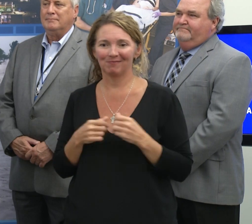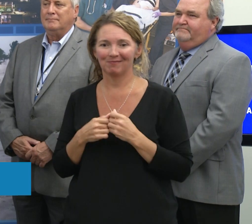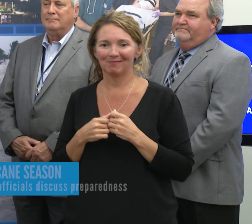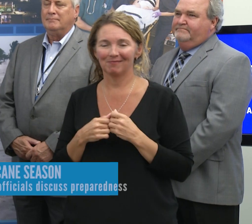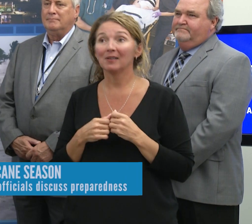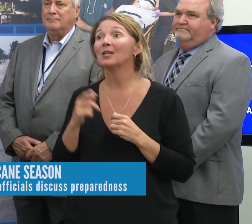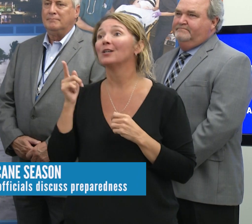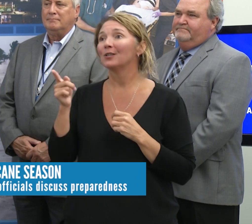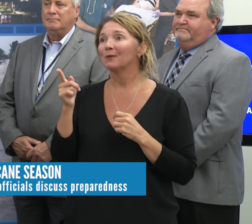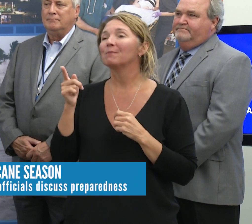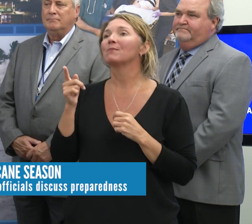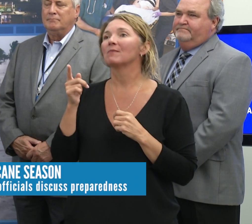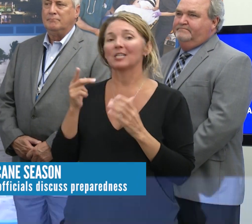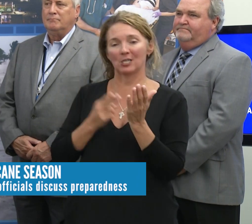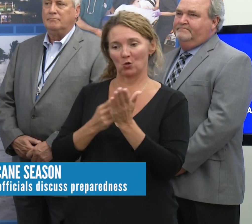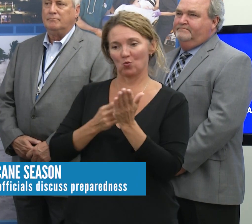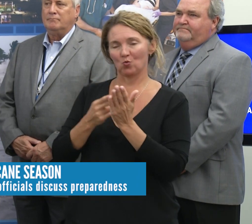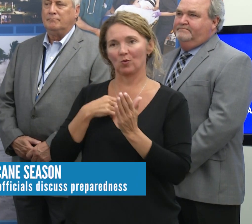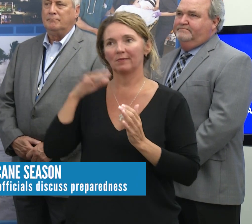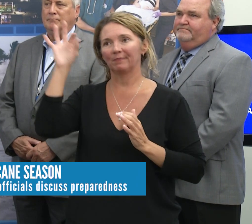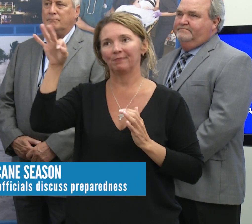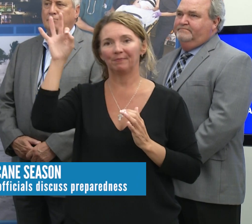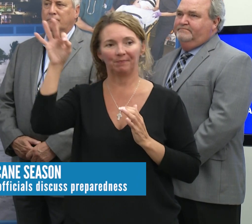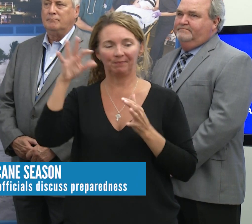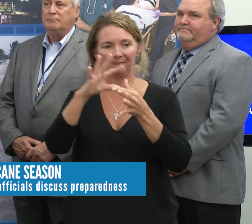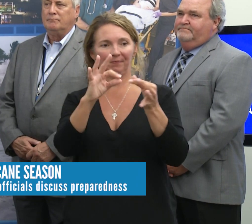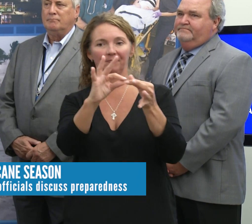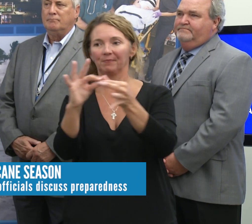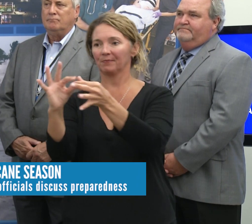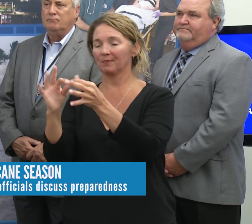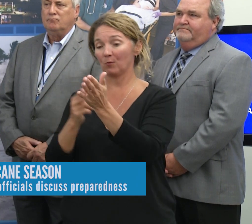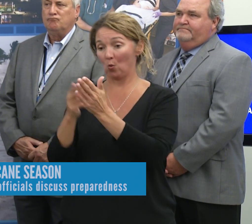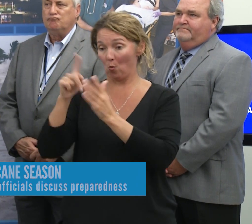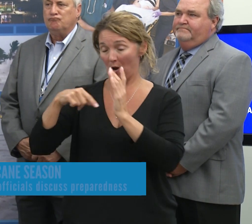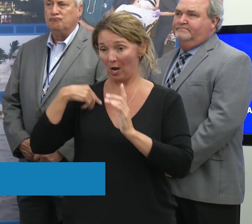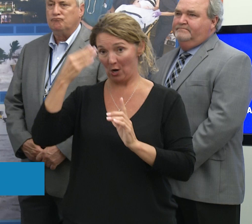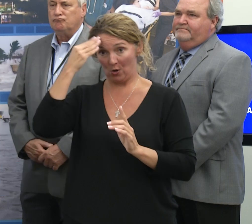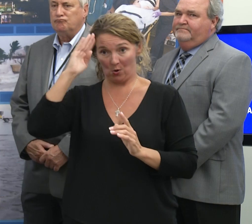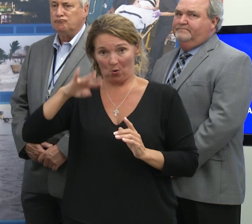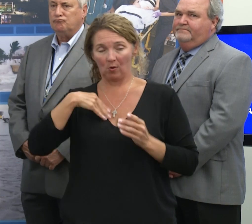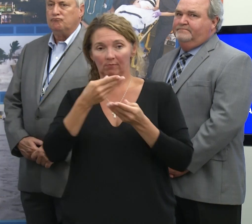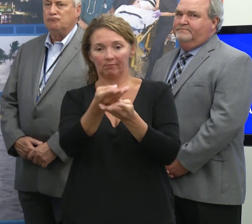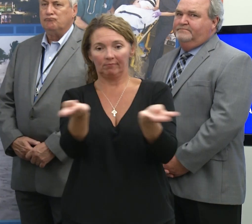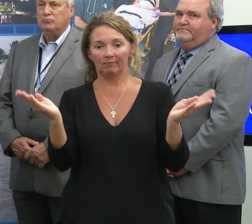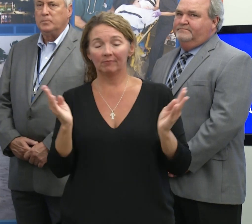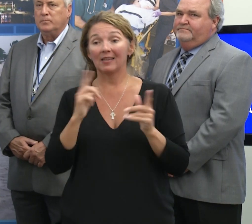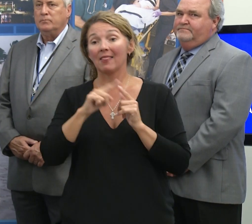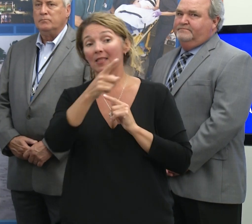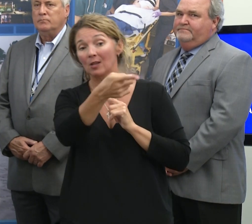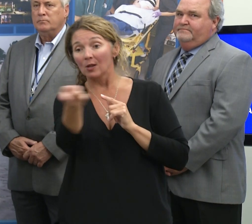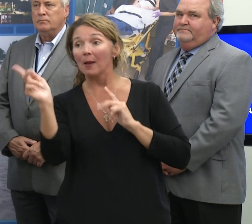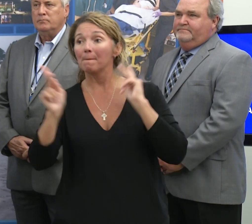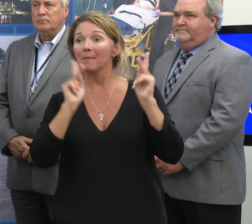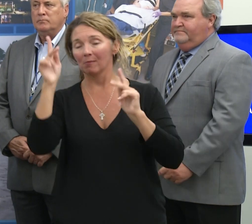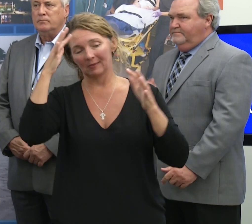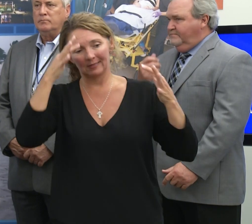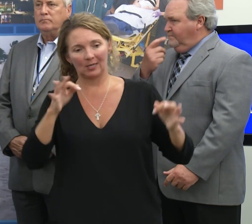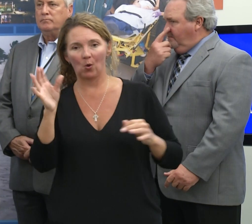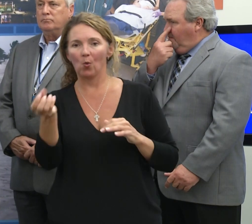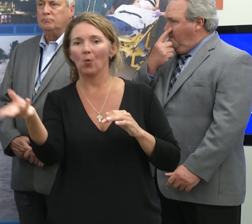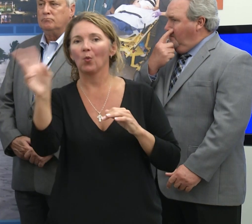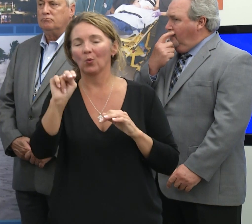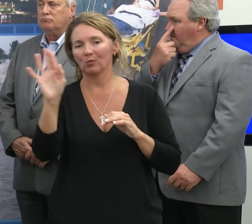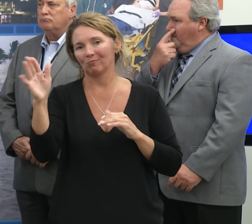What we can do is just tell the truth and tell them what we know. And people then choose to make their own decisions.